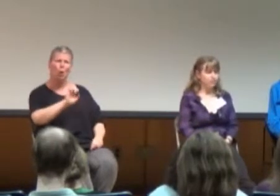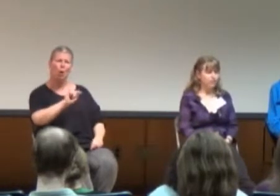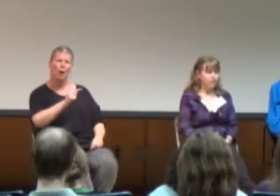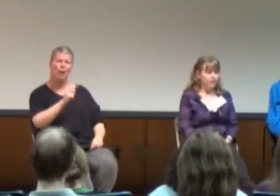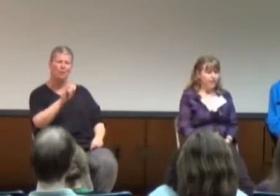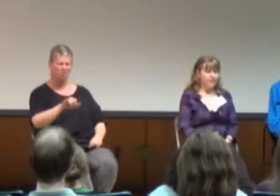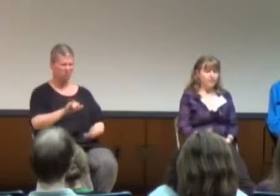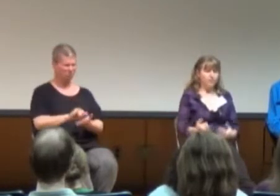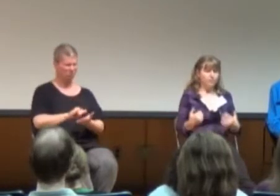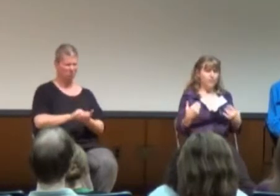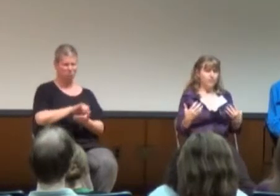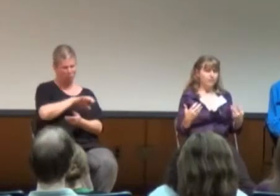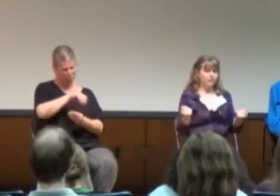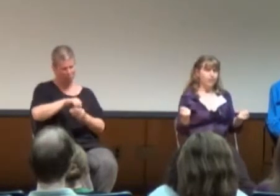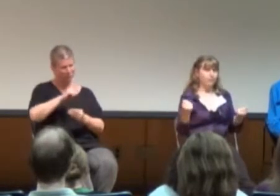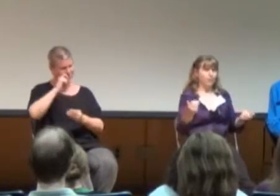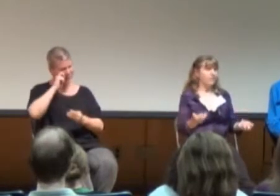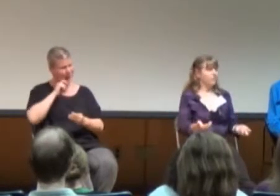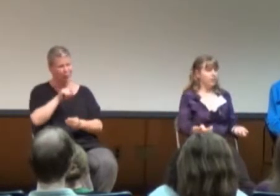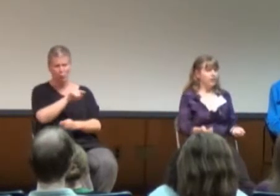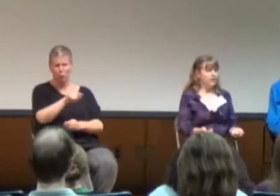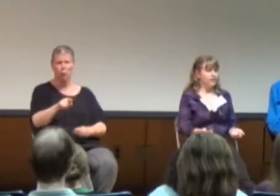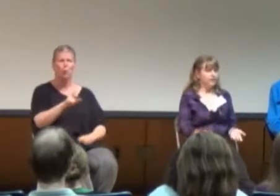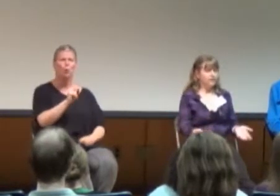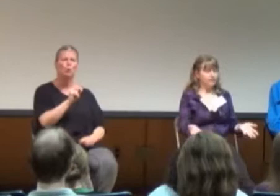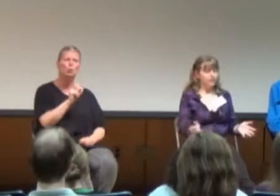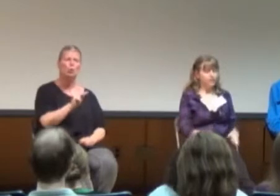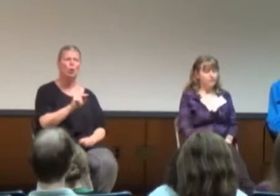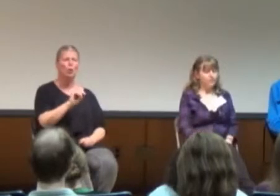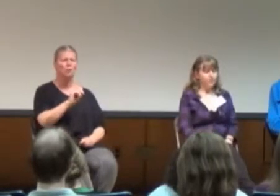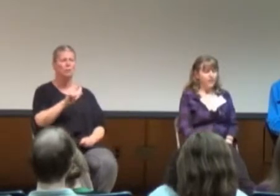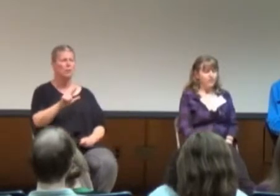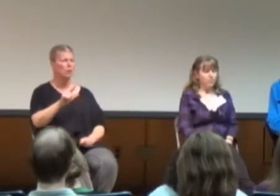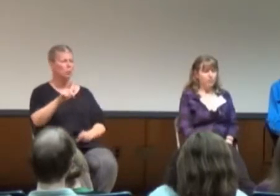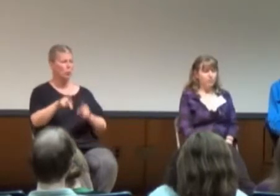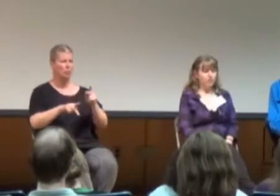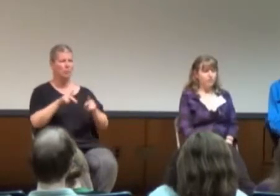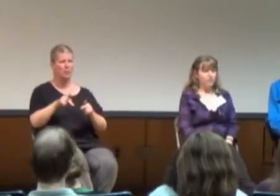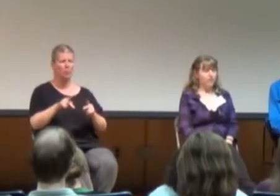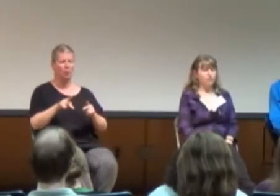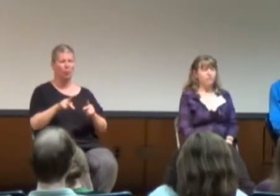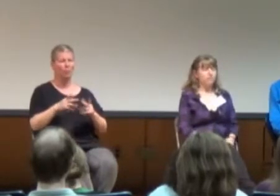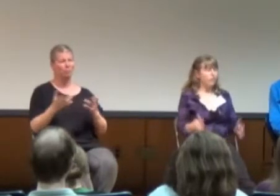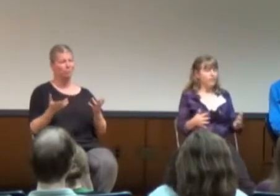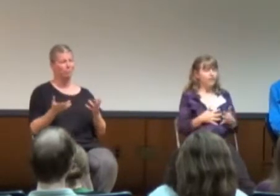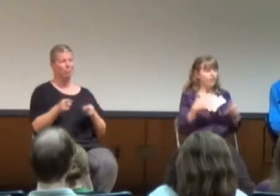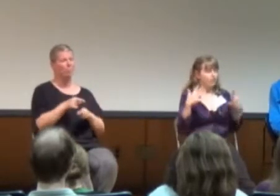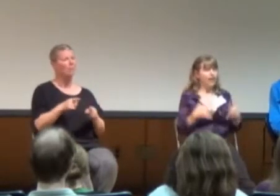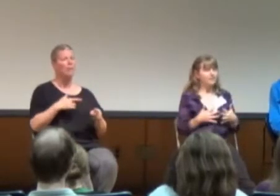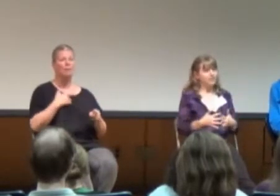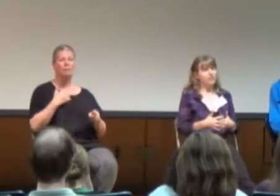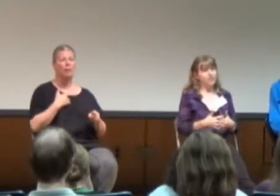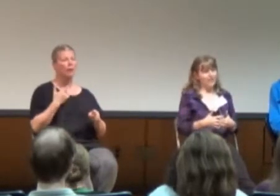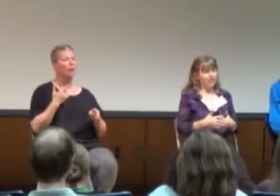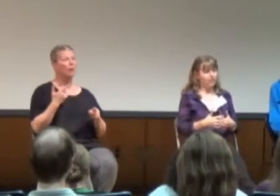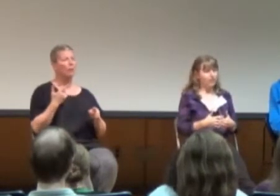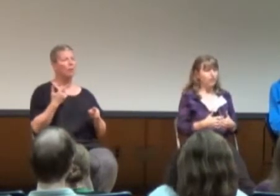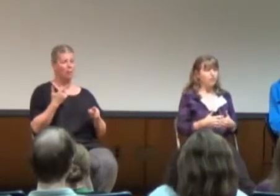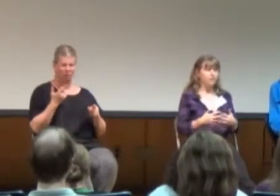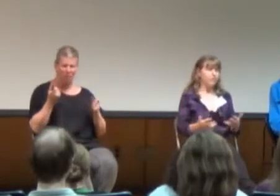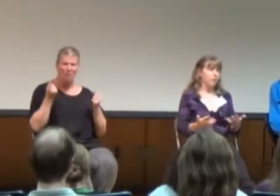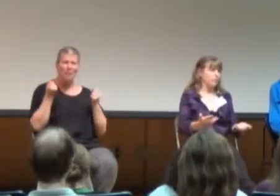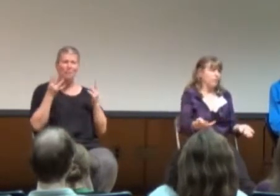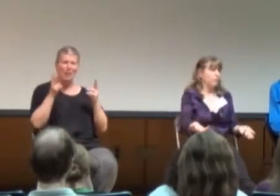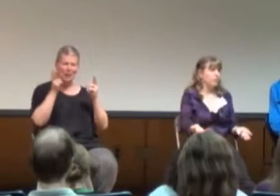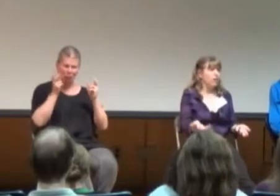asexual, and to be a voice for it. It's, uh, it's more, there are too many, there are lots of intersectional